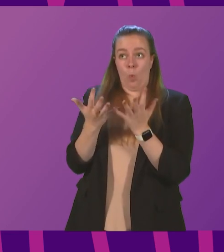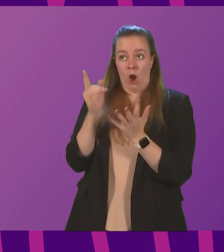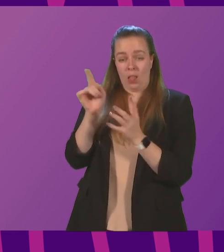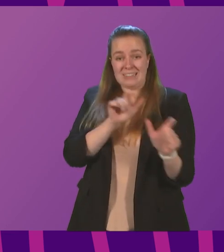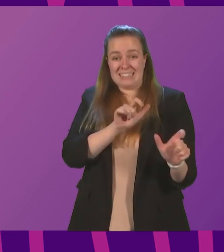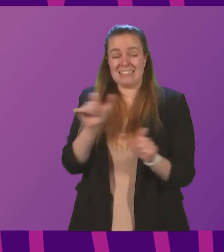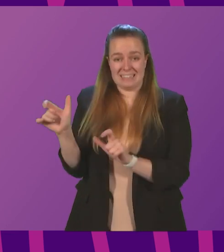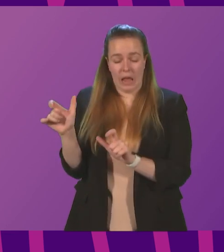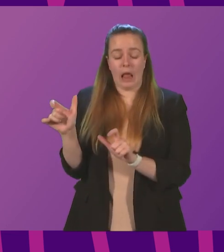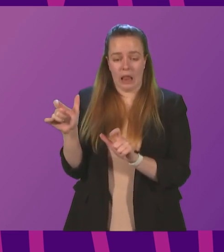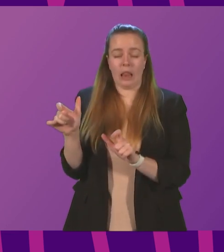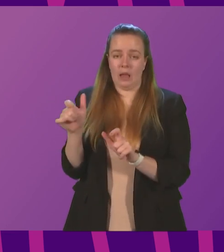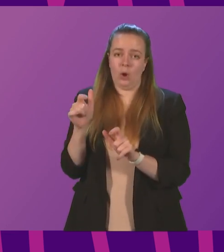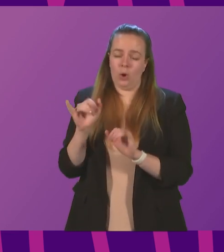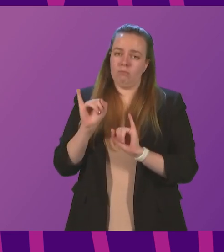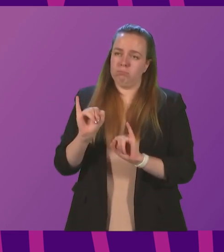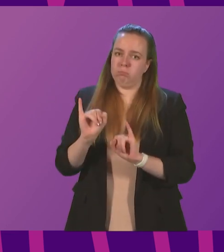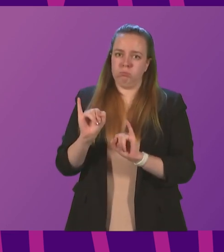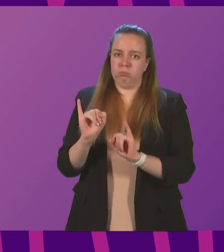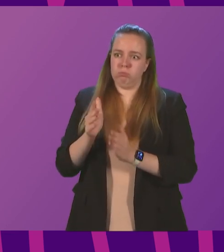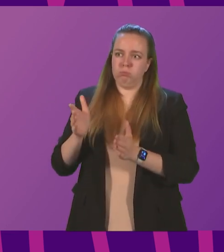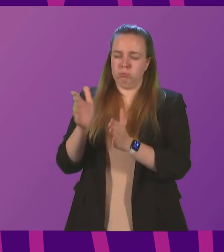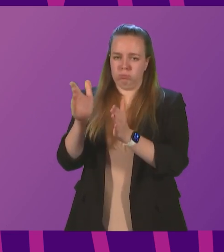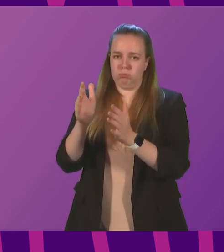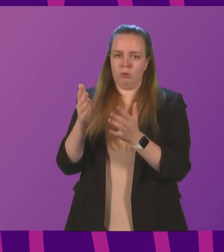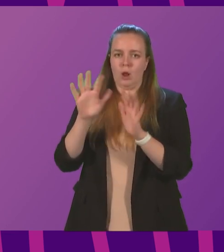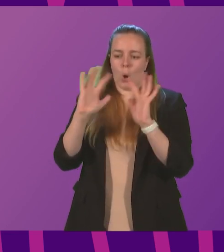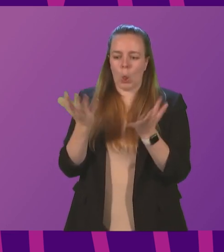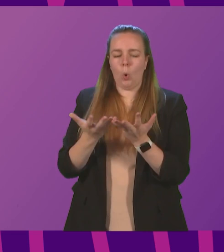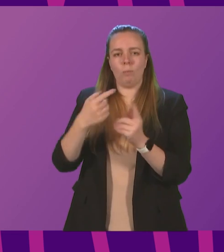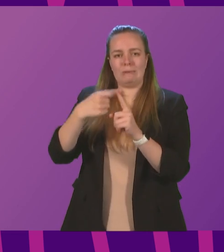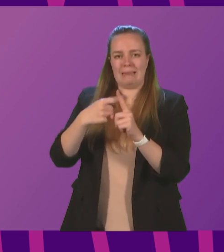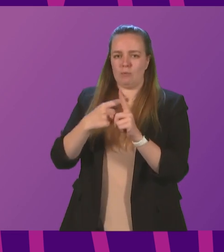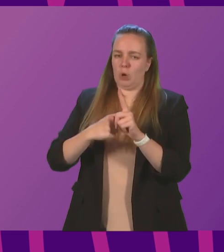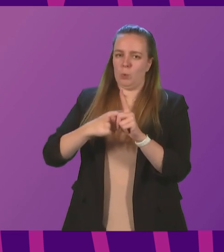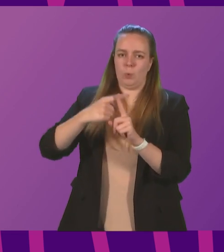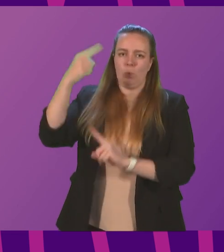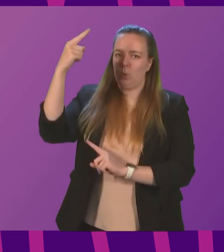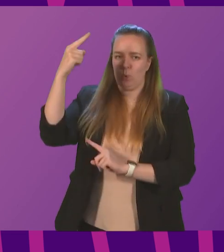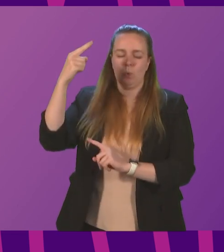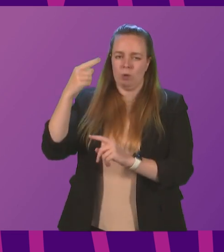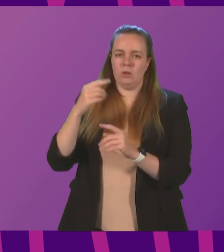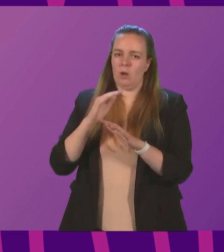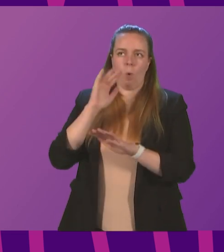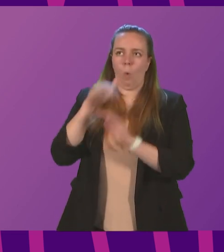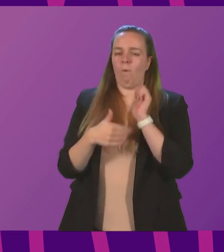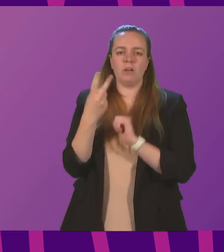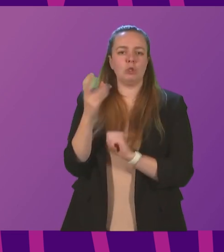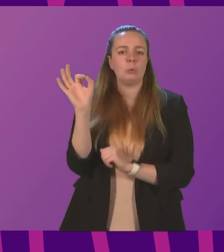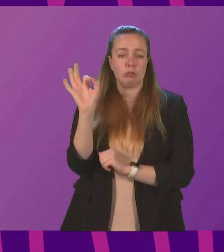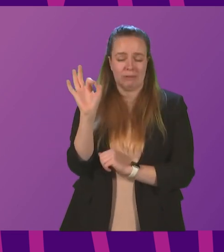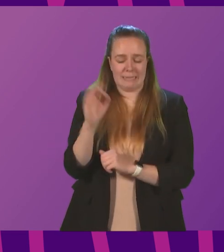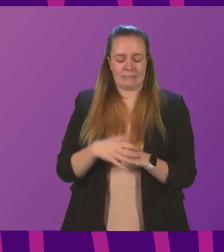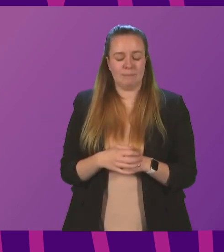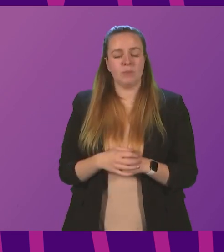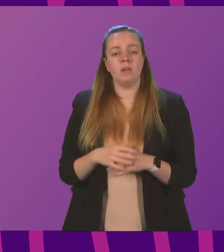on a devastating path of global temperature rises that are way above that and way above 2 degrees. In terms